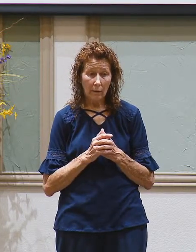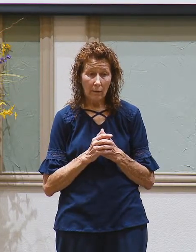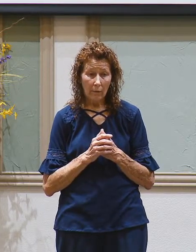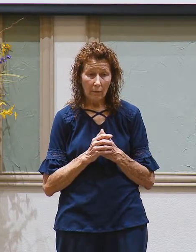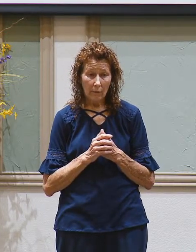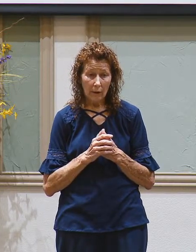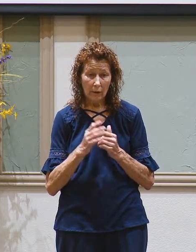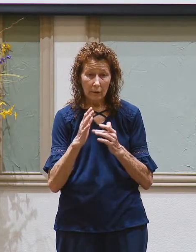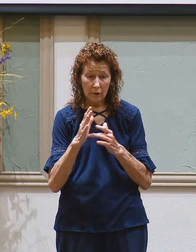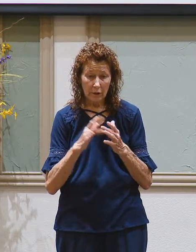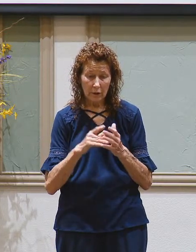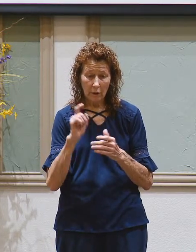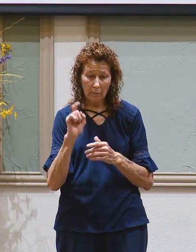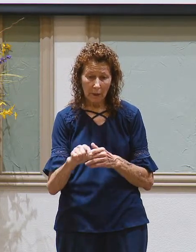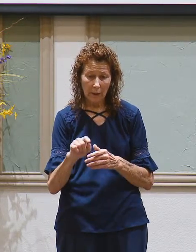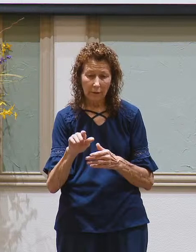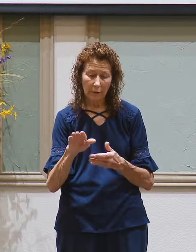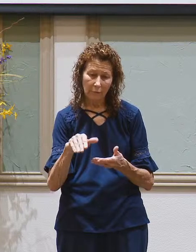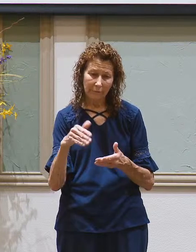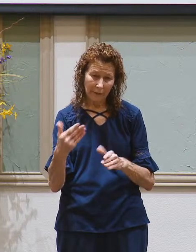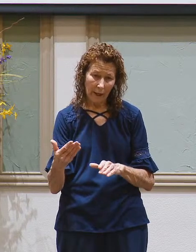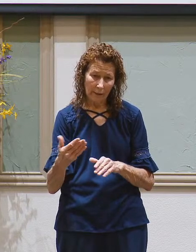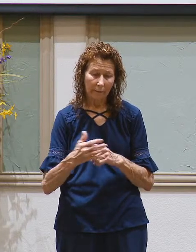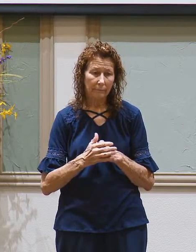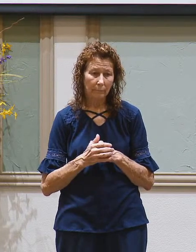Jesus had to be put to death.